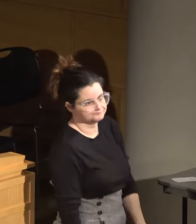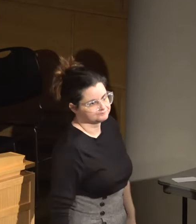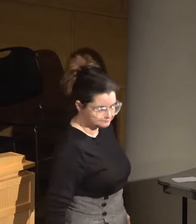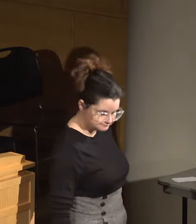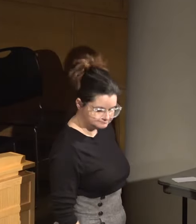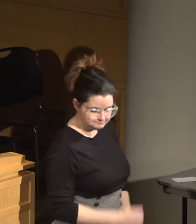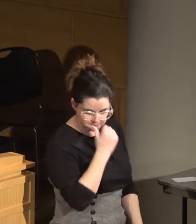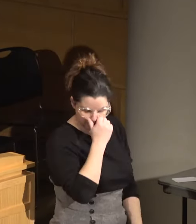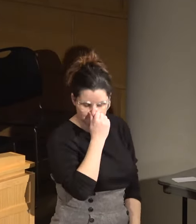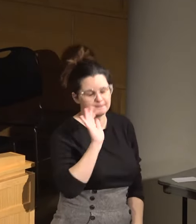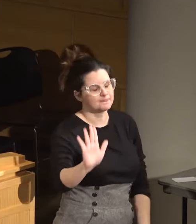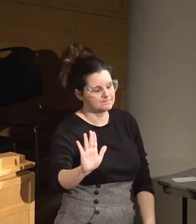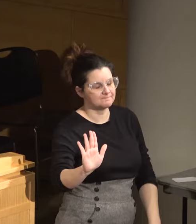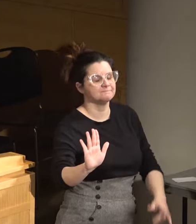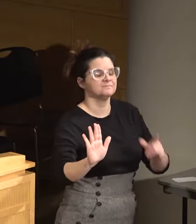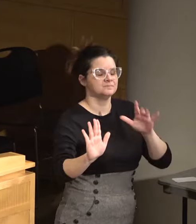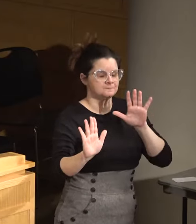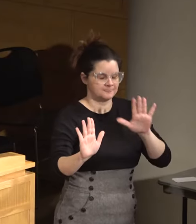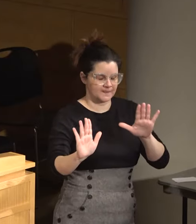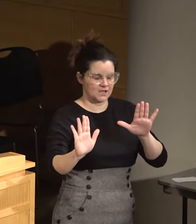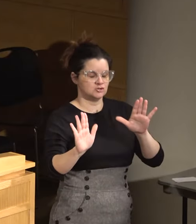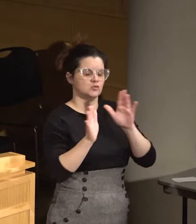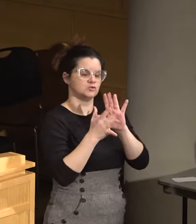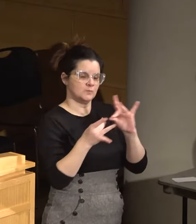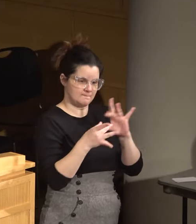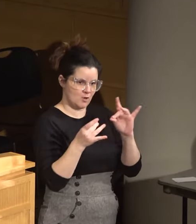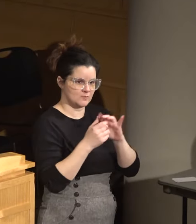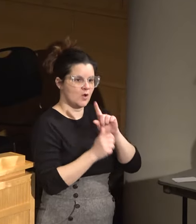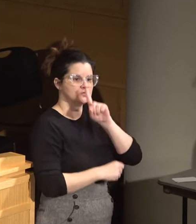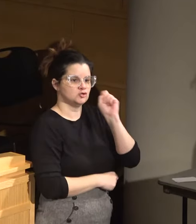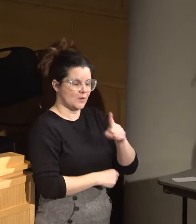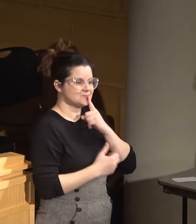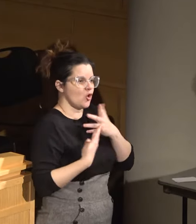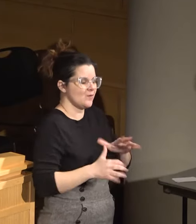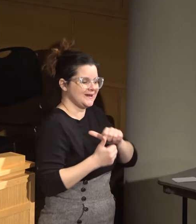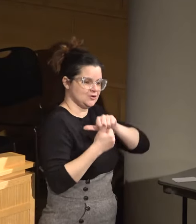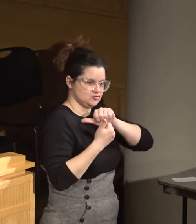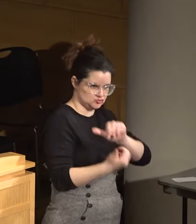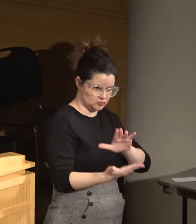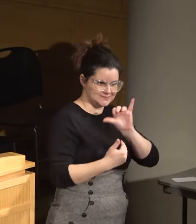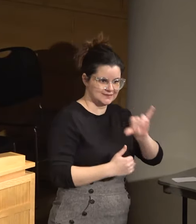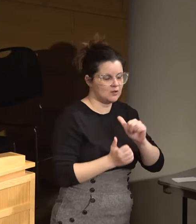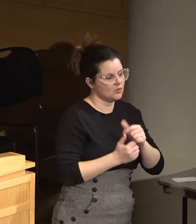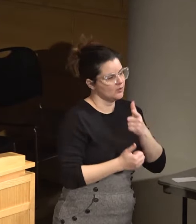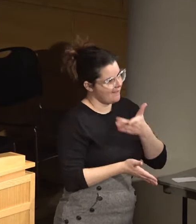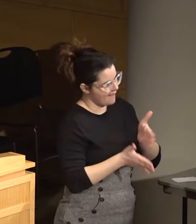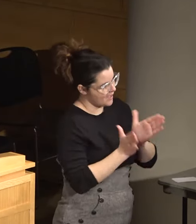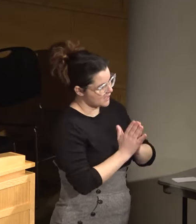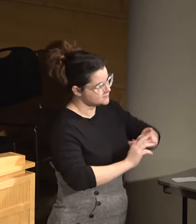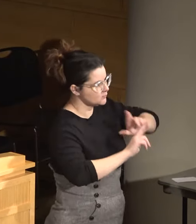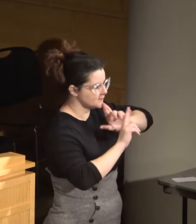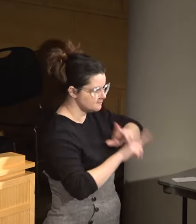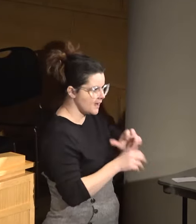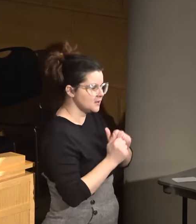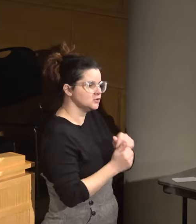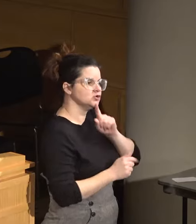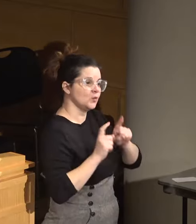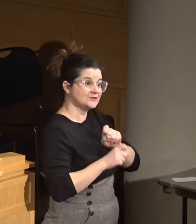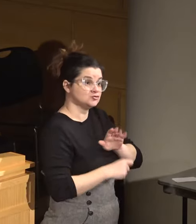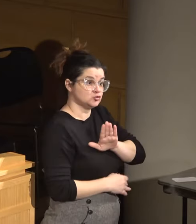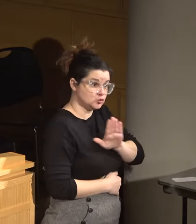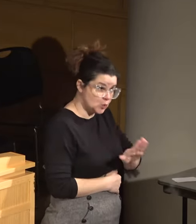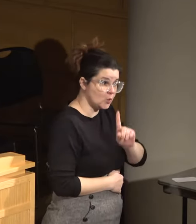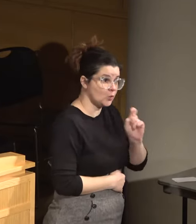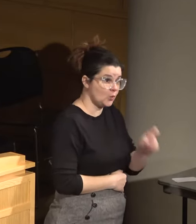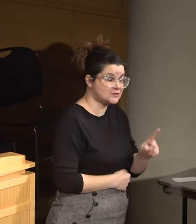We're going to add, both of those questions, those remarks, we have a question that addresses that, and we're going to ask them to respond to the question. So even to your